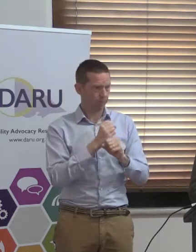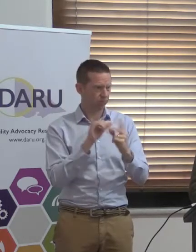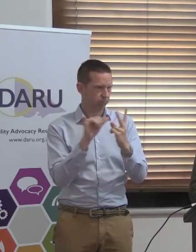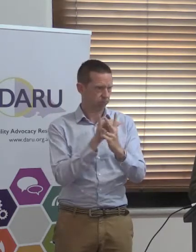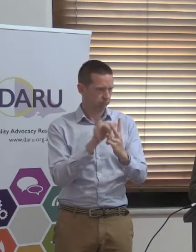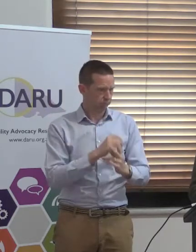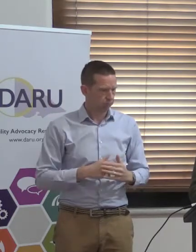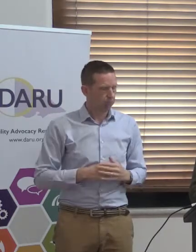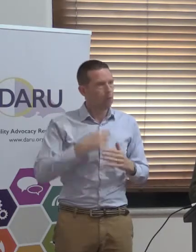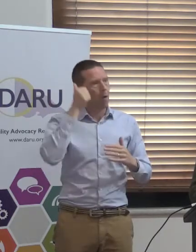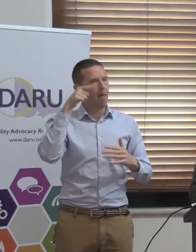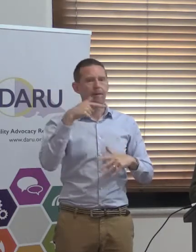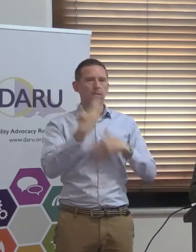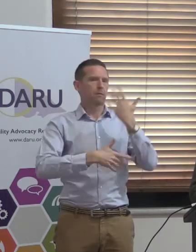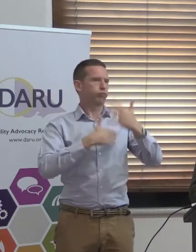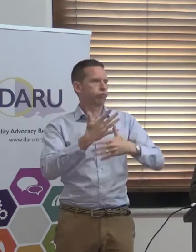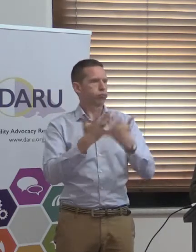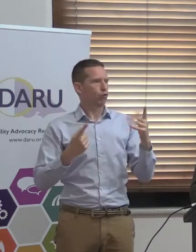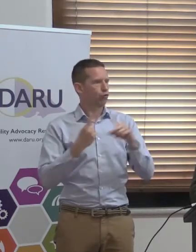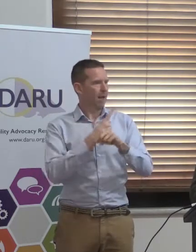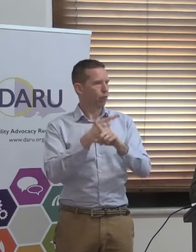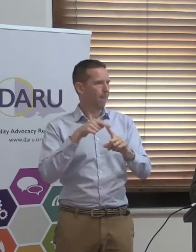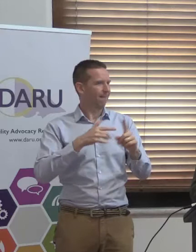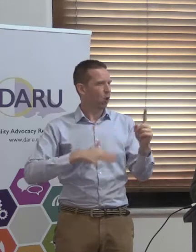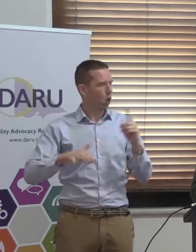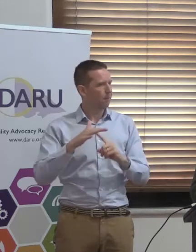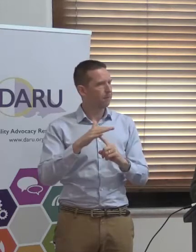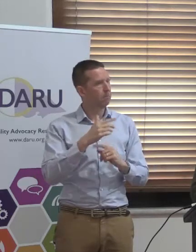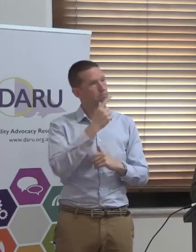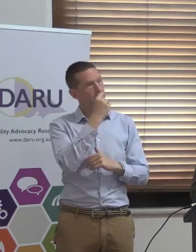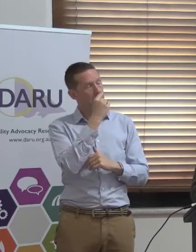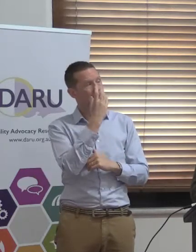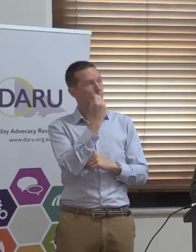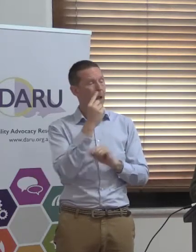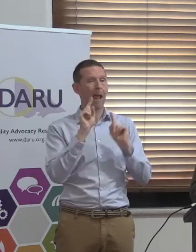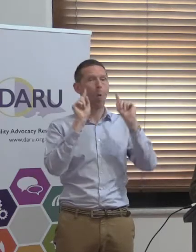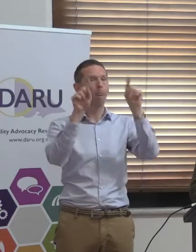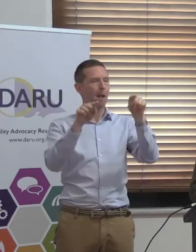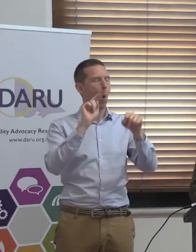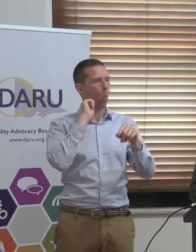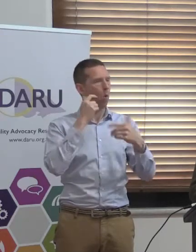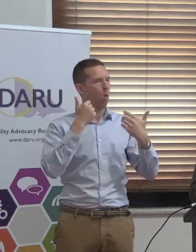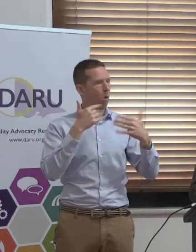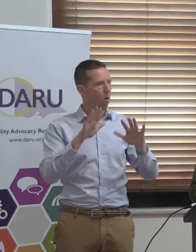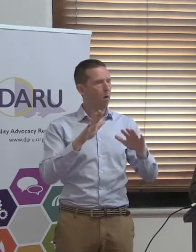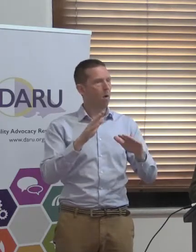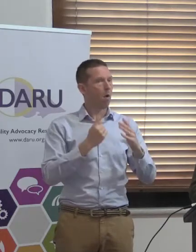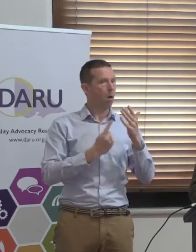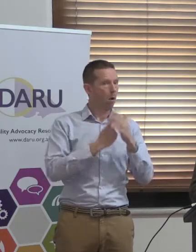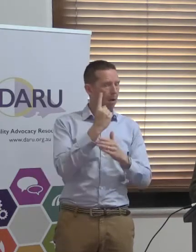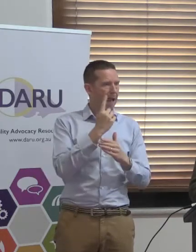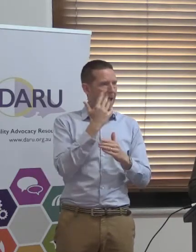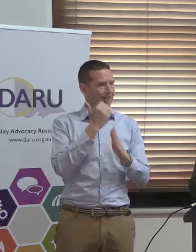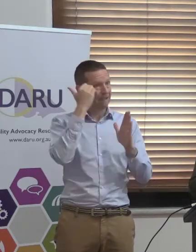Whilst it is an ever-changing environment, the likelihood is that somebody out there will actually have encountered the problem that you're encountering already.